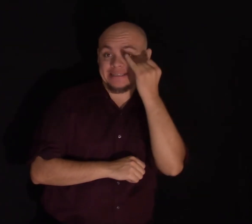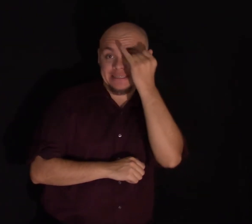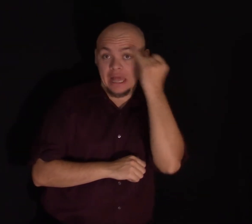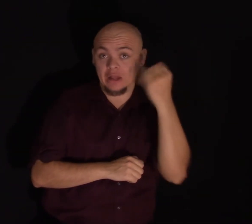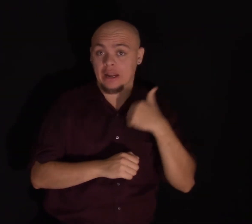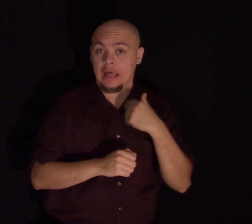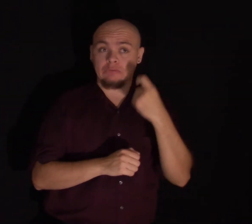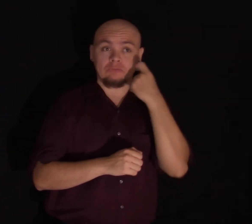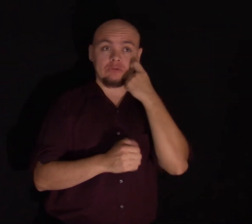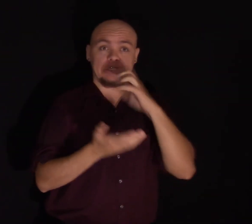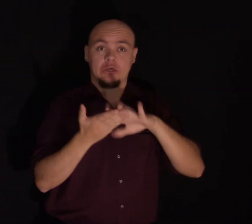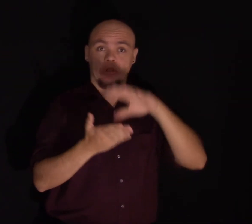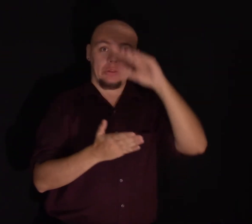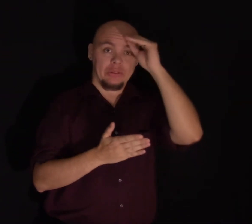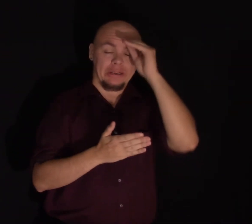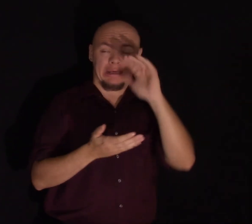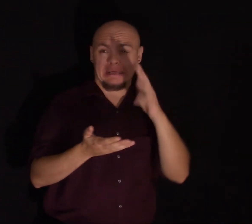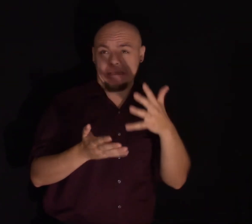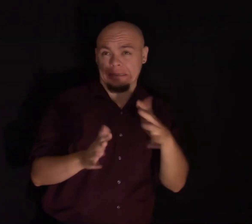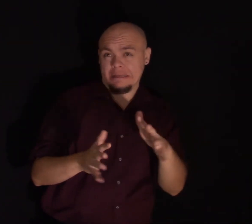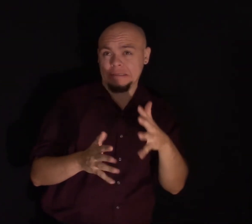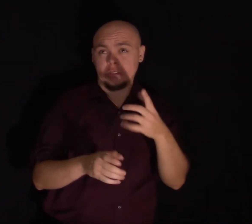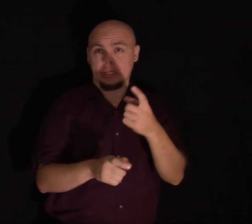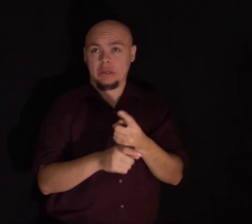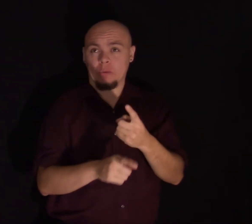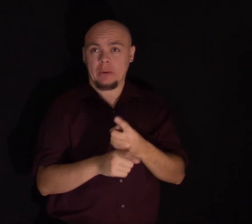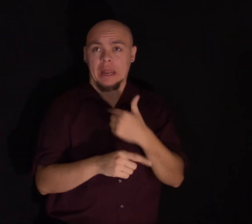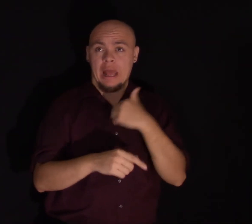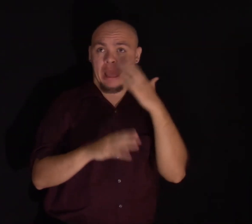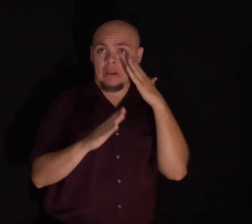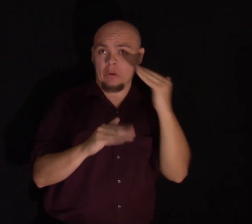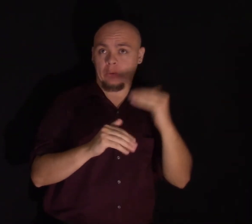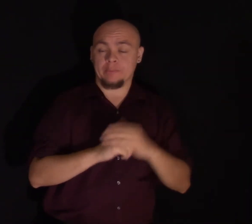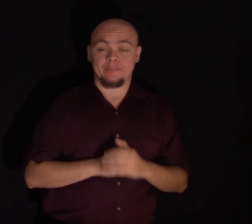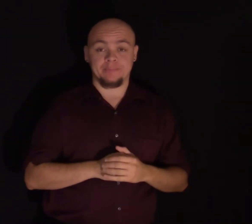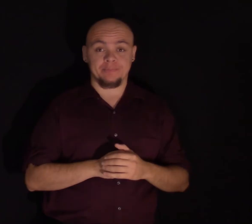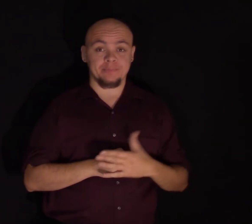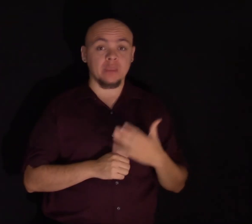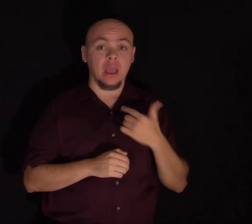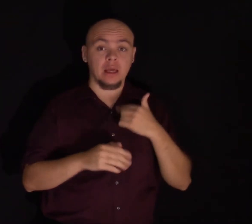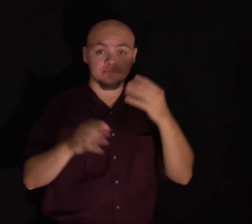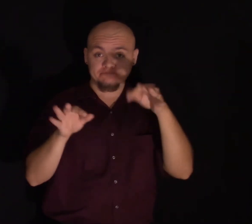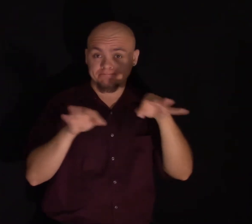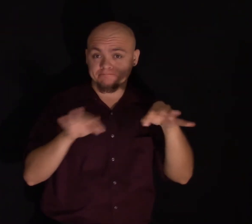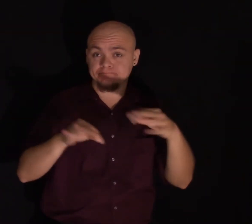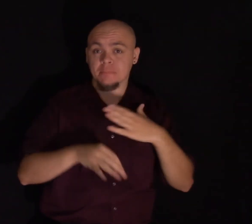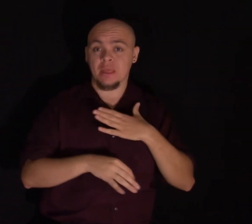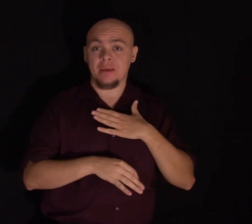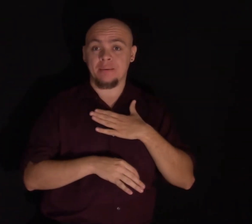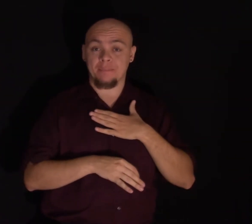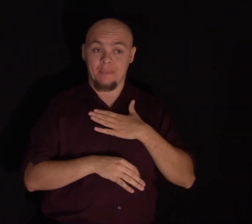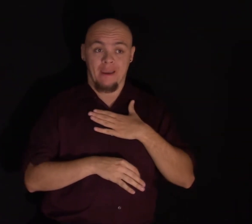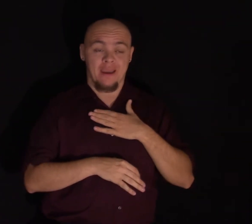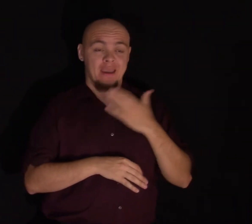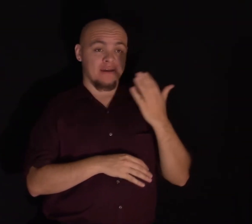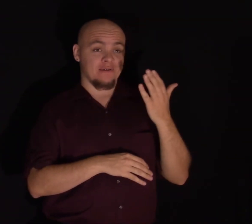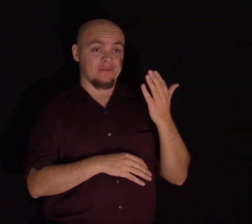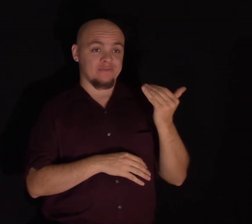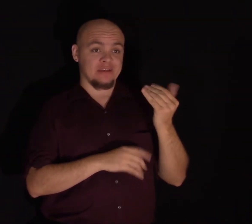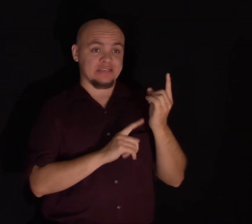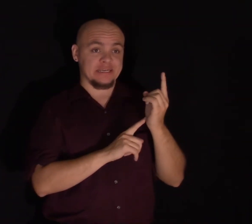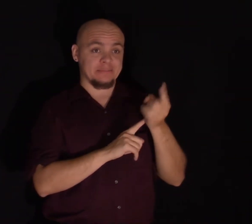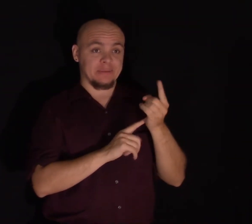got that sort of right. Anyway, I'm here to tell you about my 15-minute rule